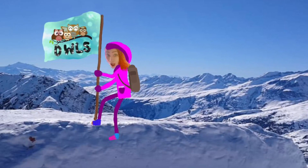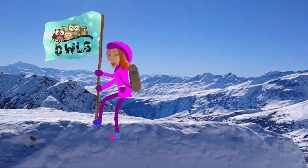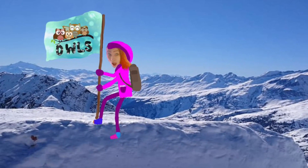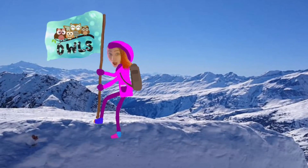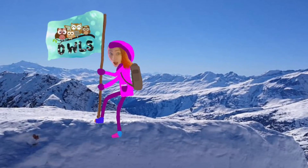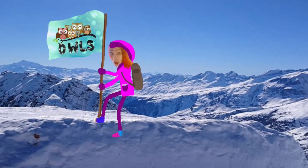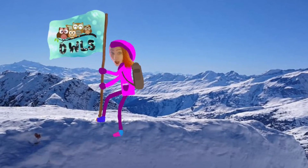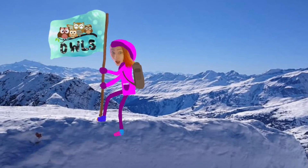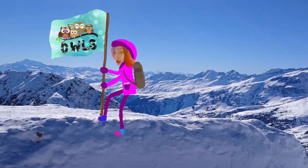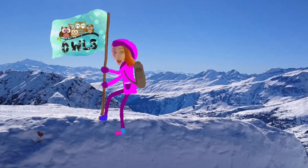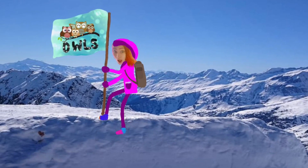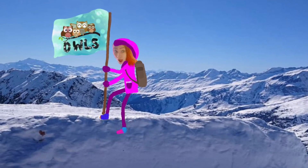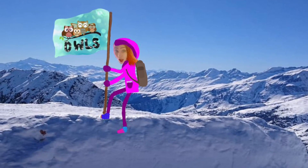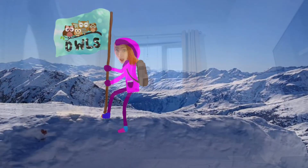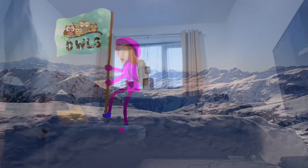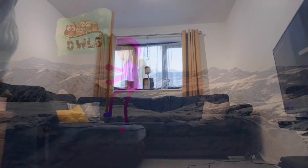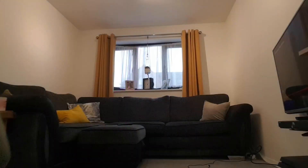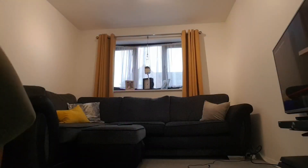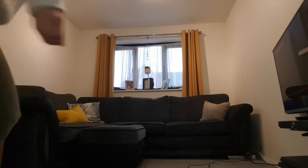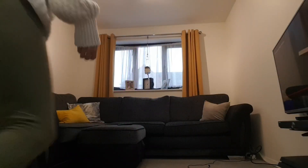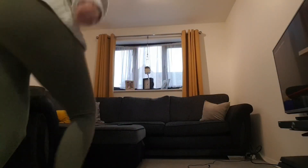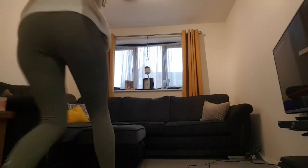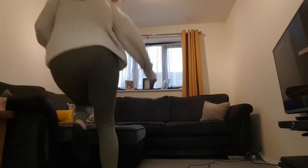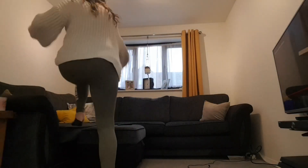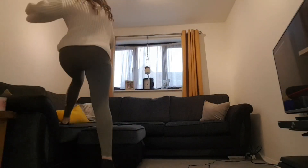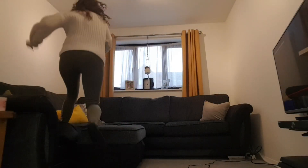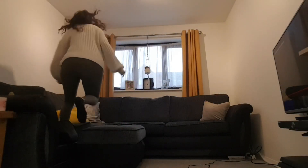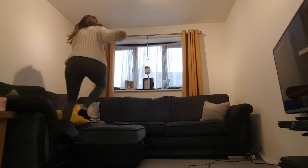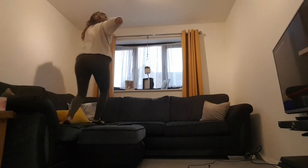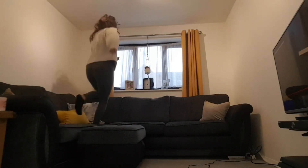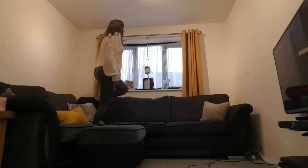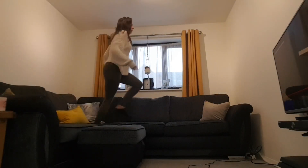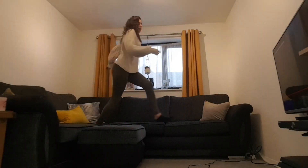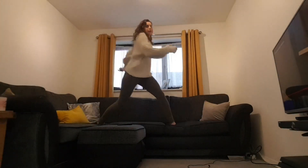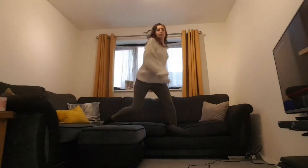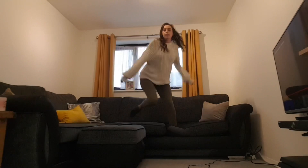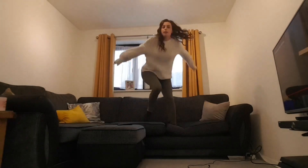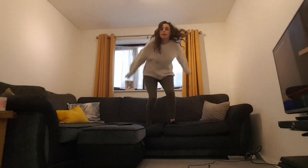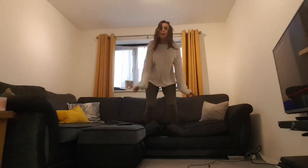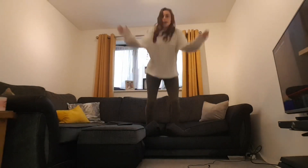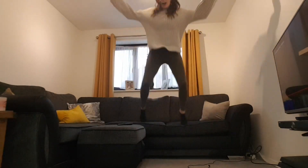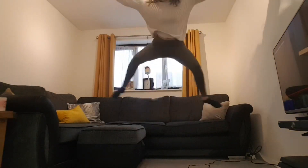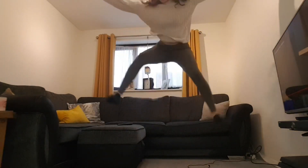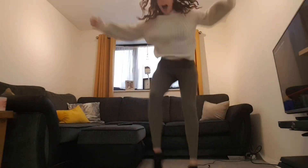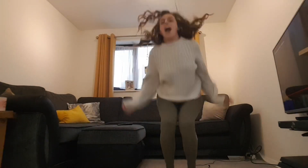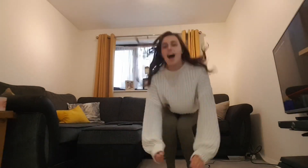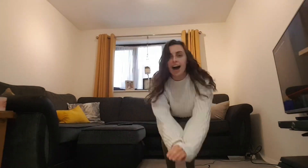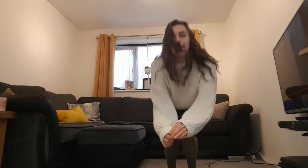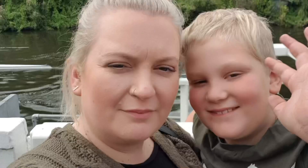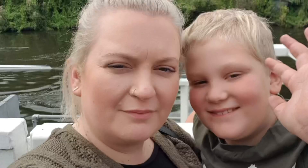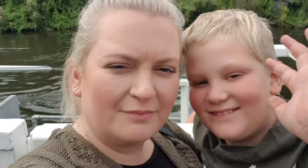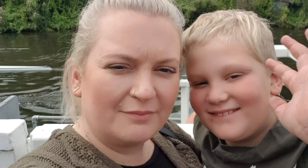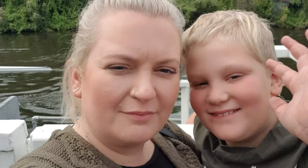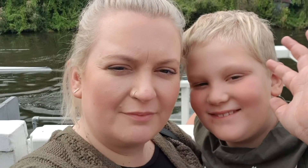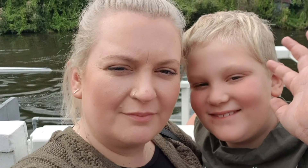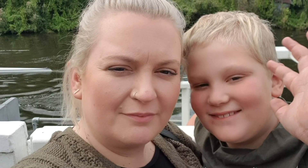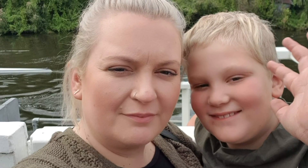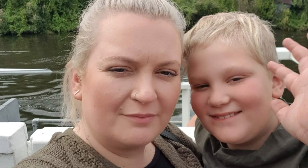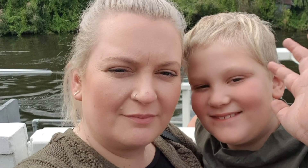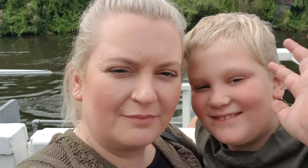high enough, ain't no valley low enough, ain't no river wide